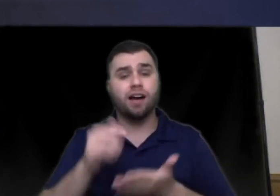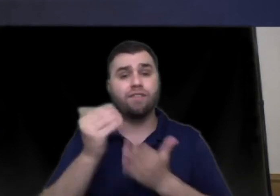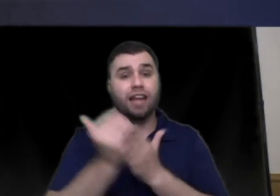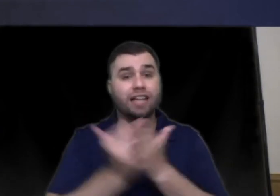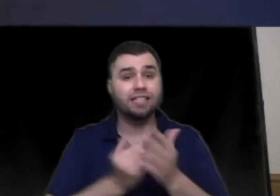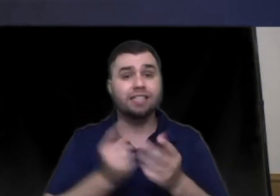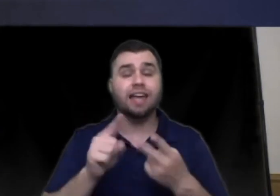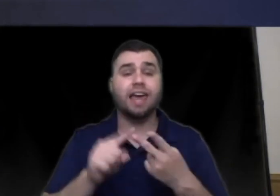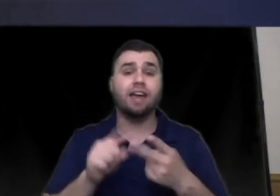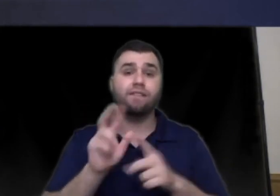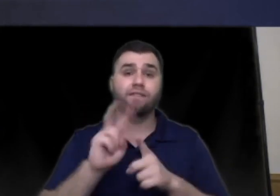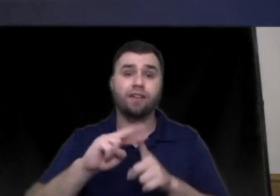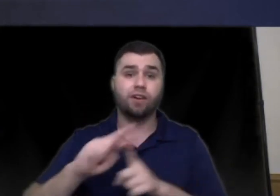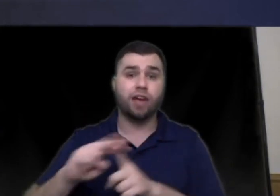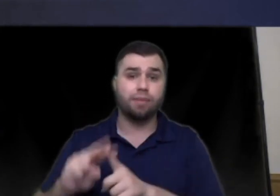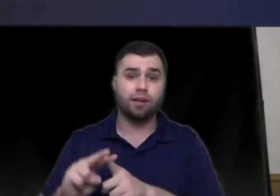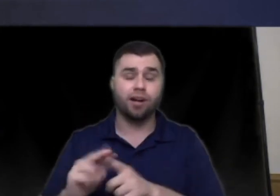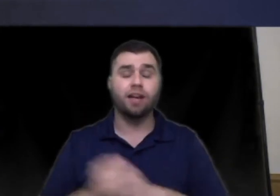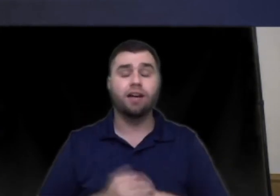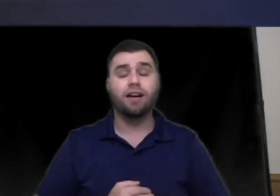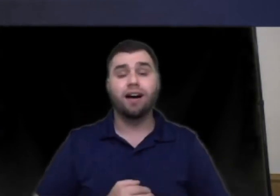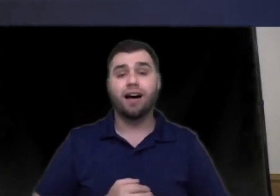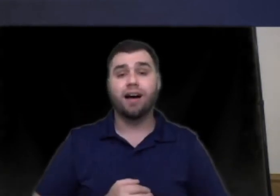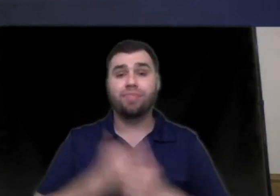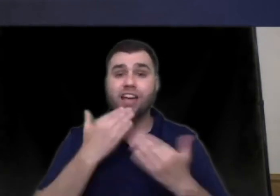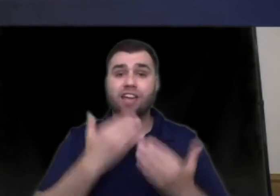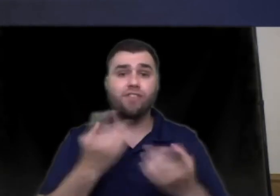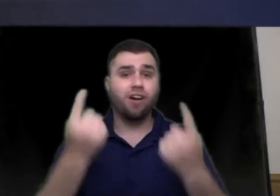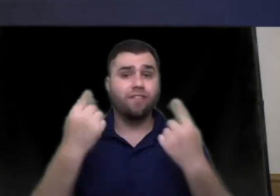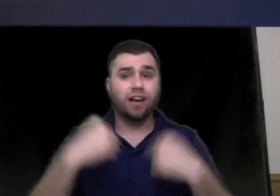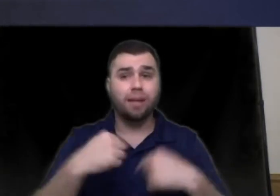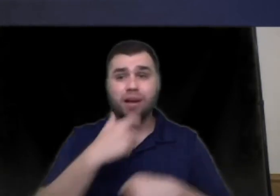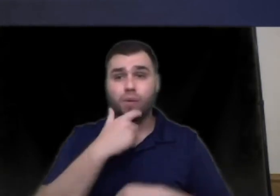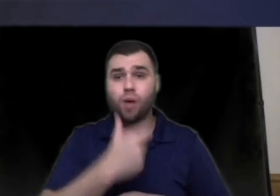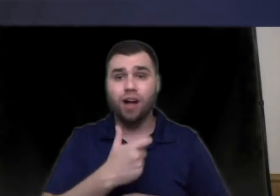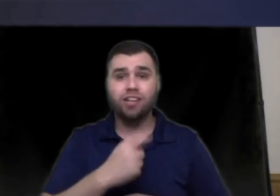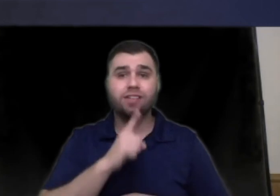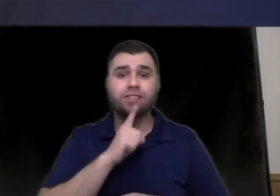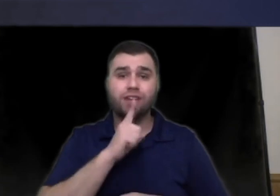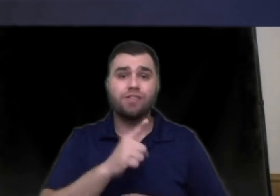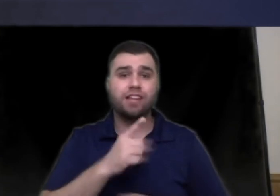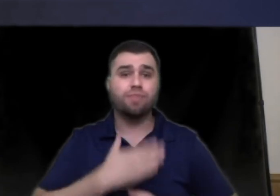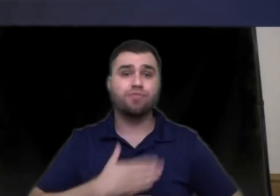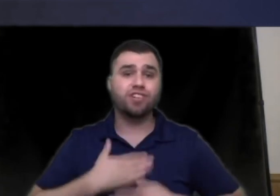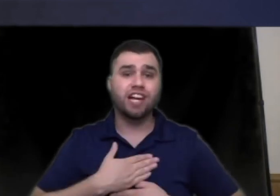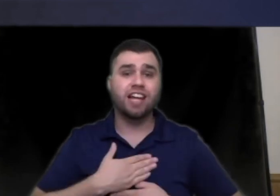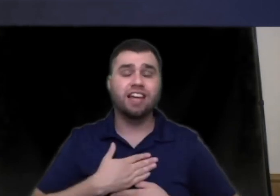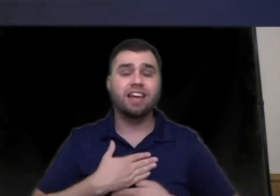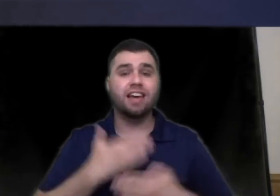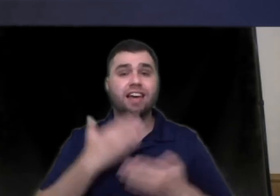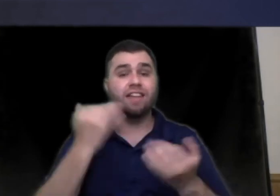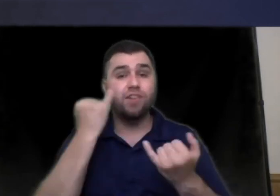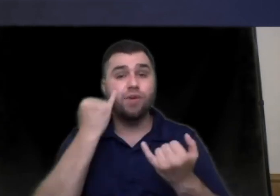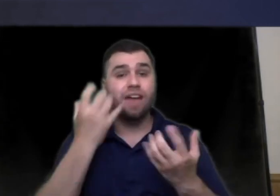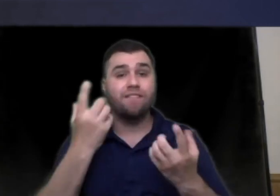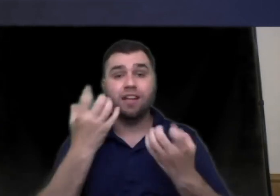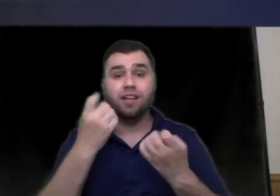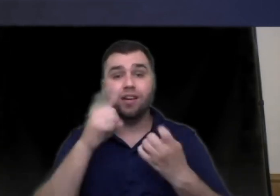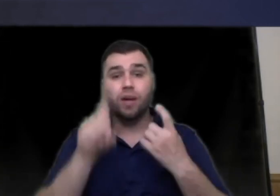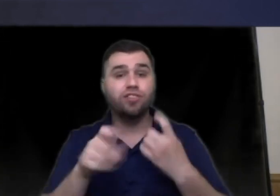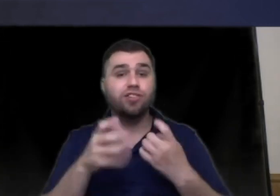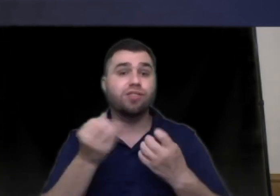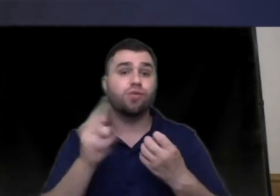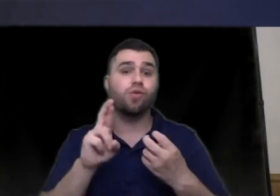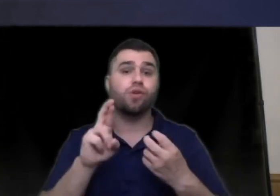of lessons and baby vocabulary um thanks for all for coming and watching i really appreciate it and if you have any